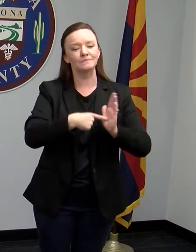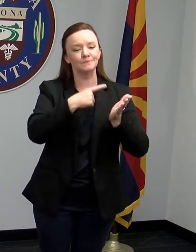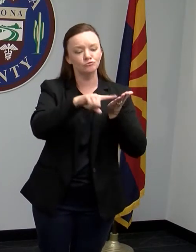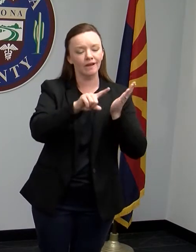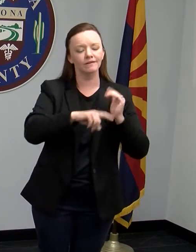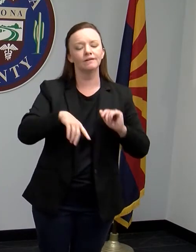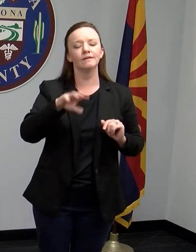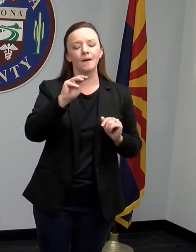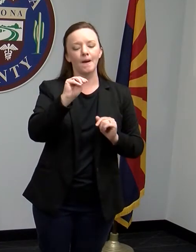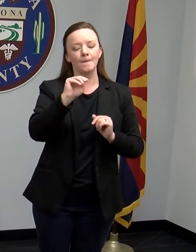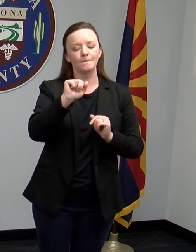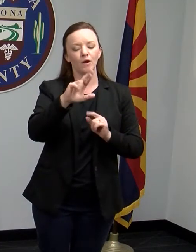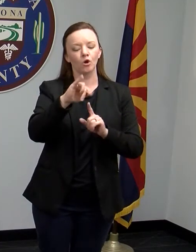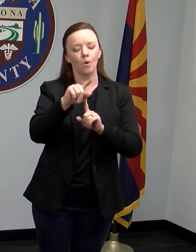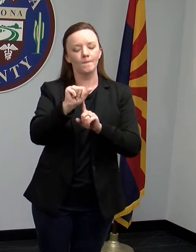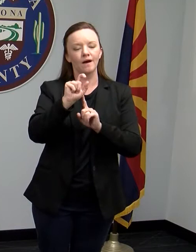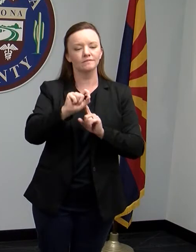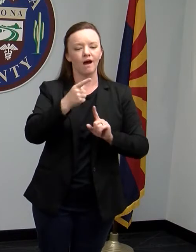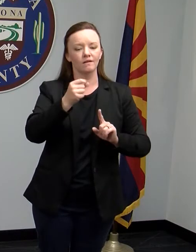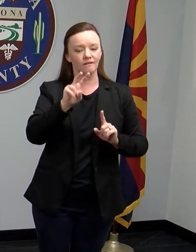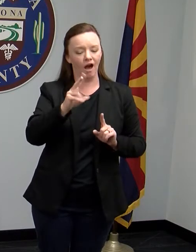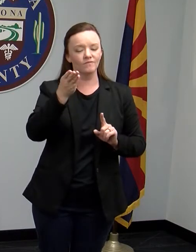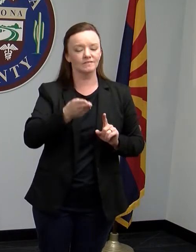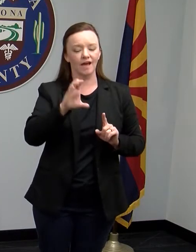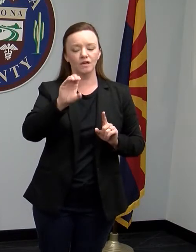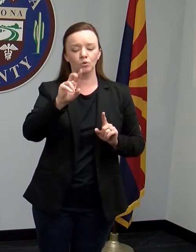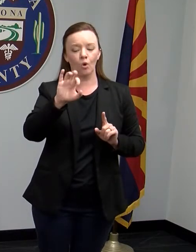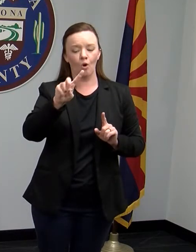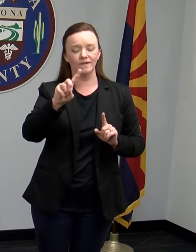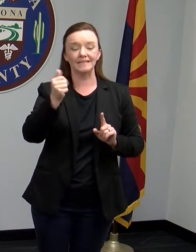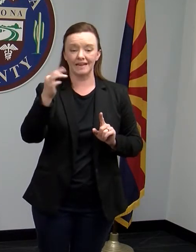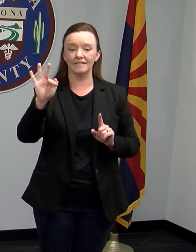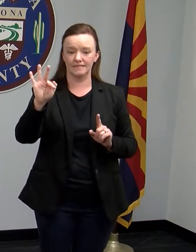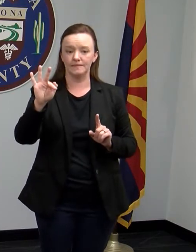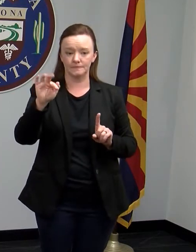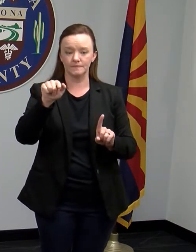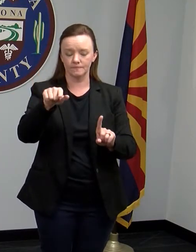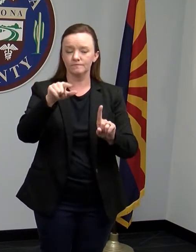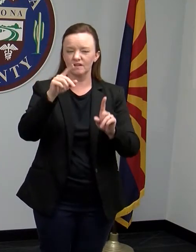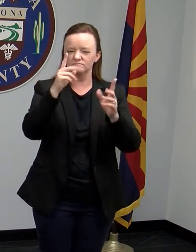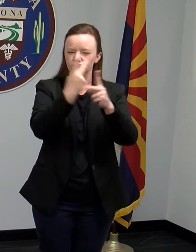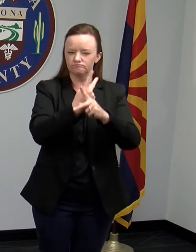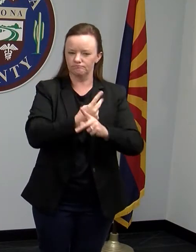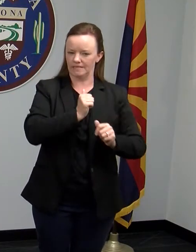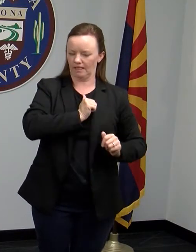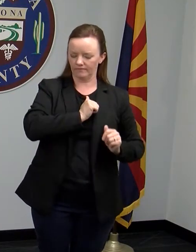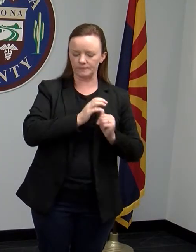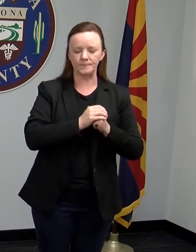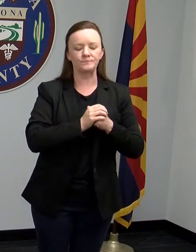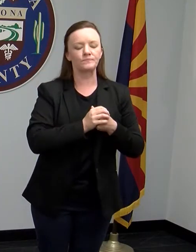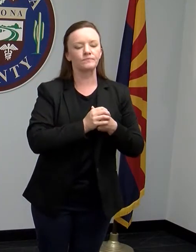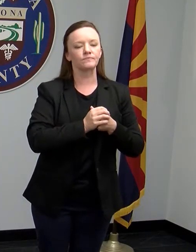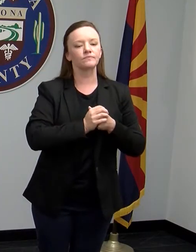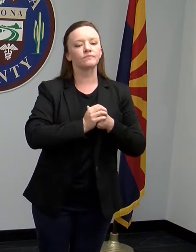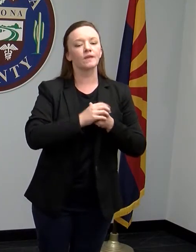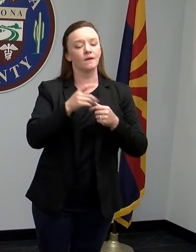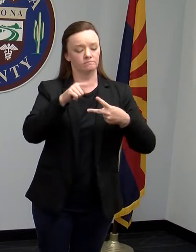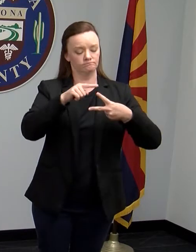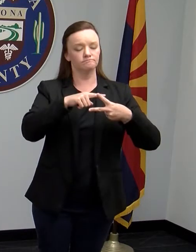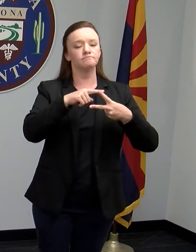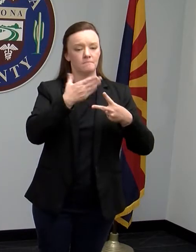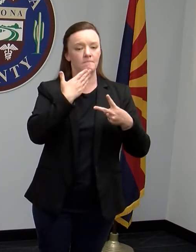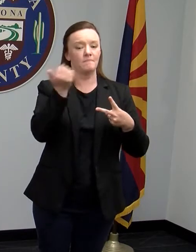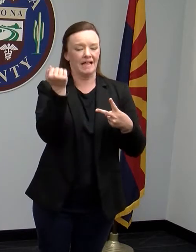-19. A PCR is the most appropriate test if you have symptoms. You can get tested through a health care